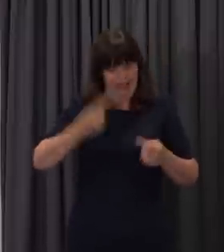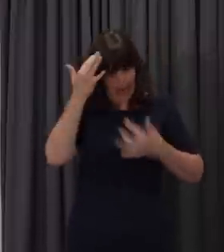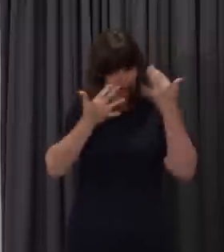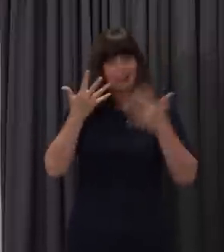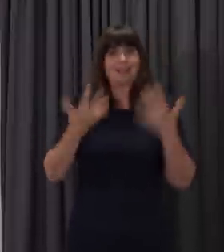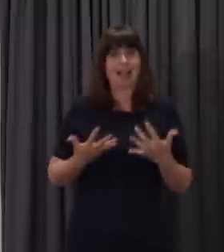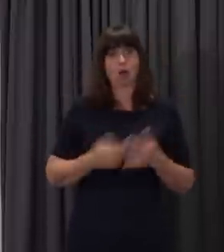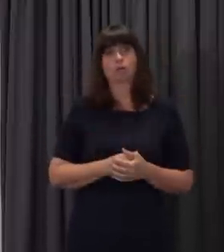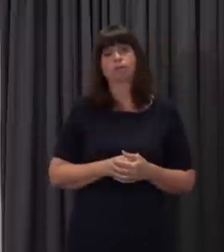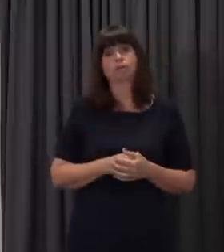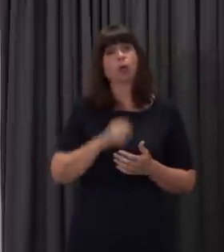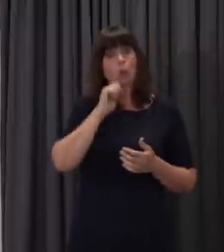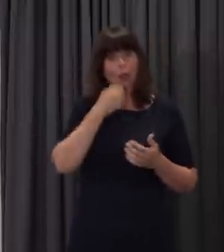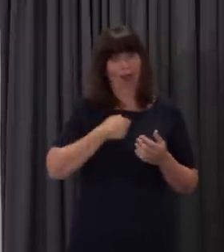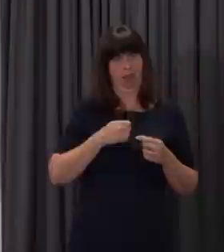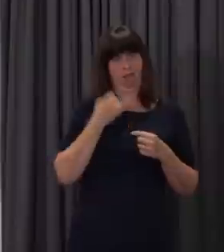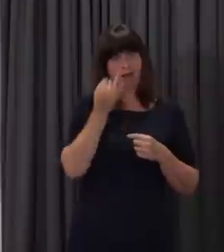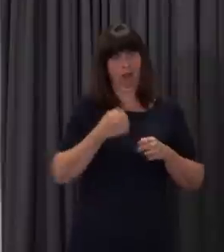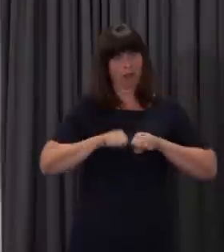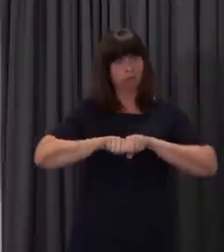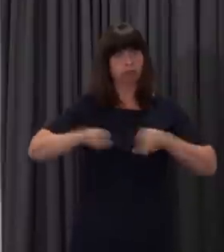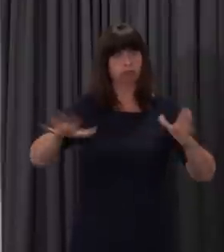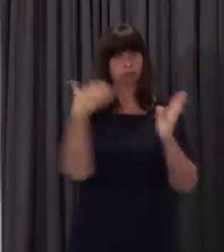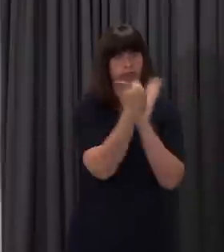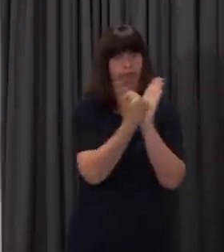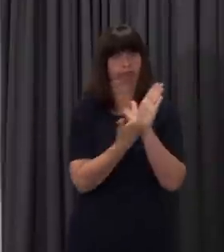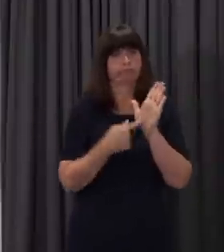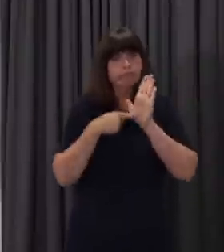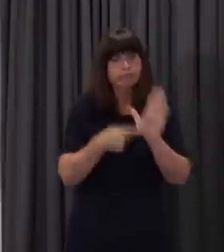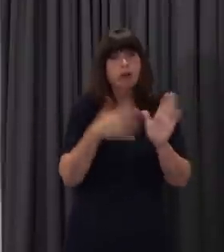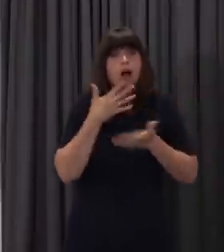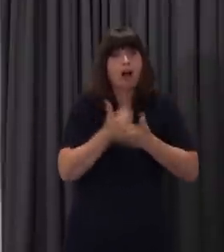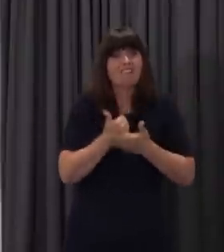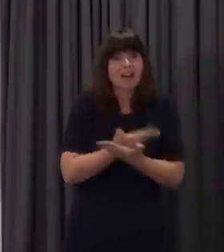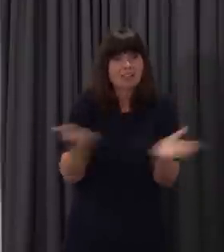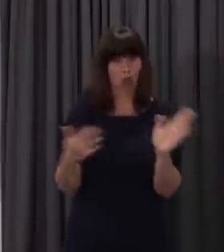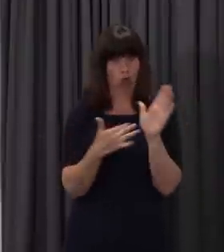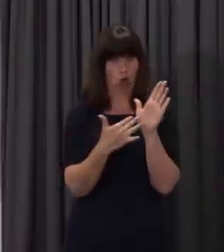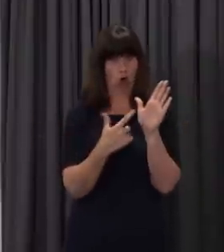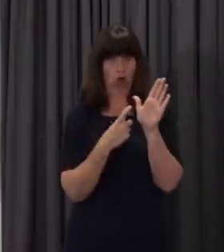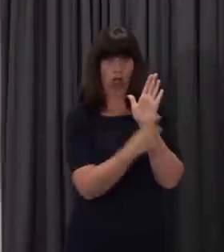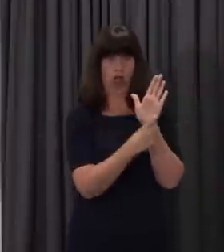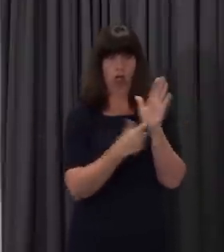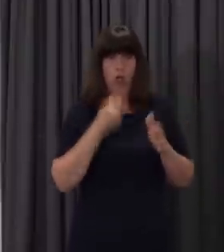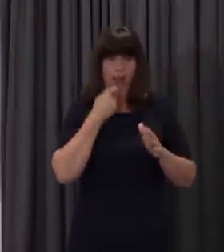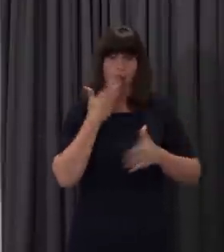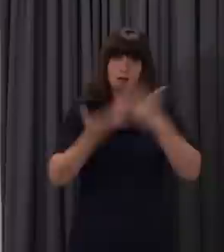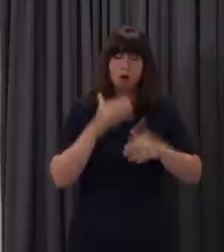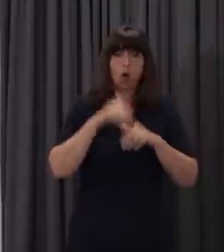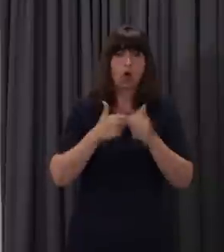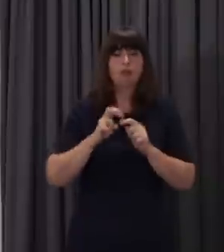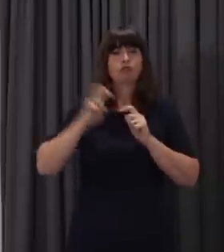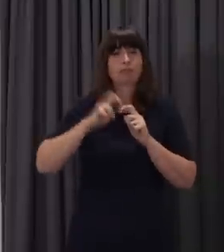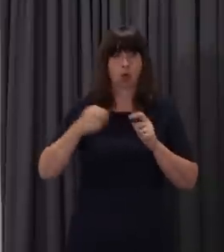As I said earlier, there will be guidance issued next week and that will specifically have a section on on transport. And we're